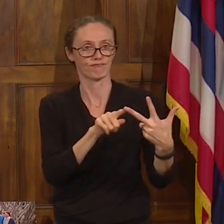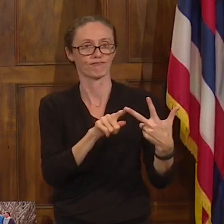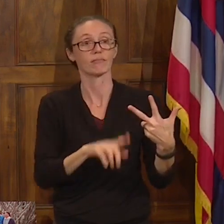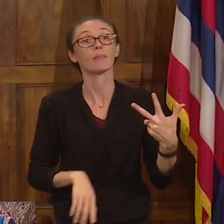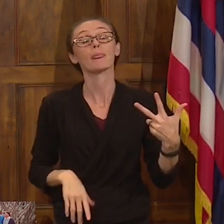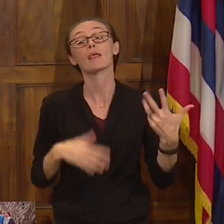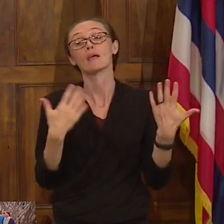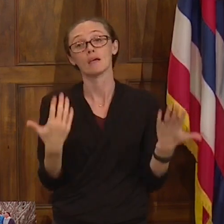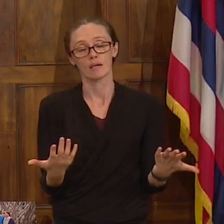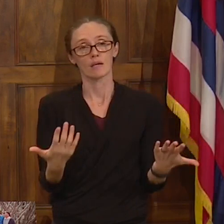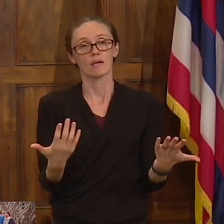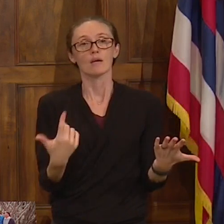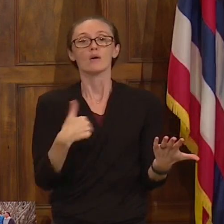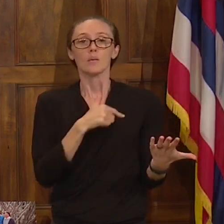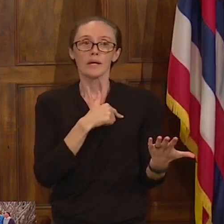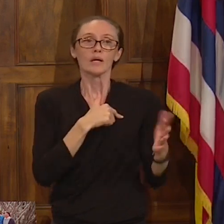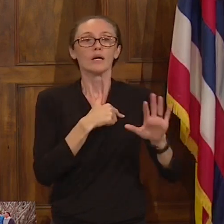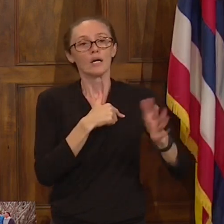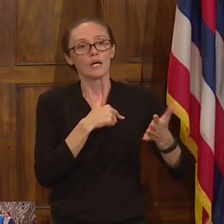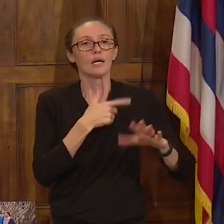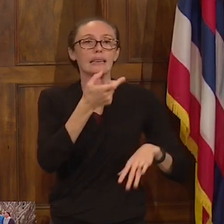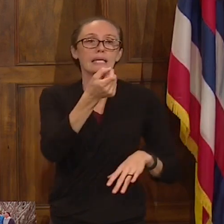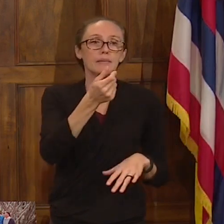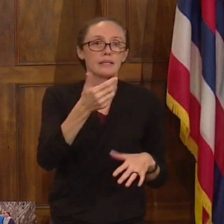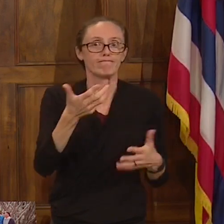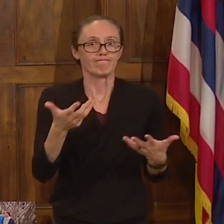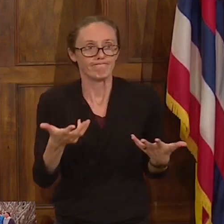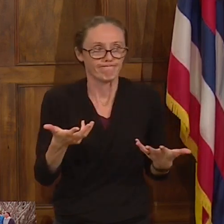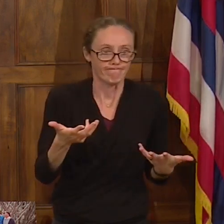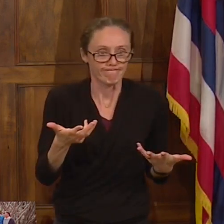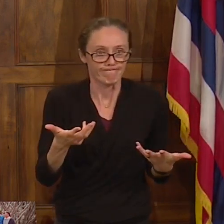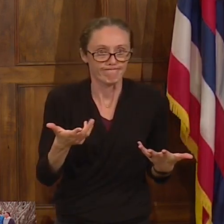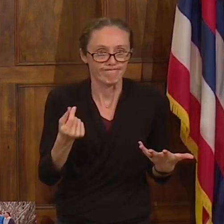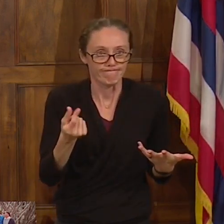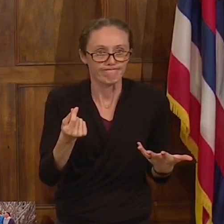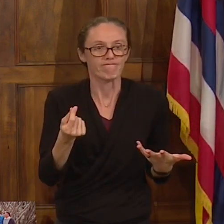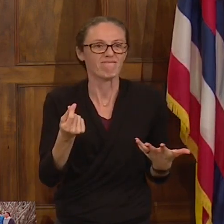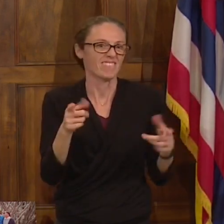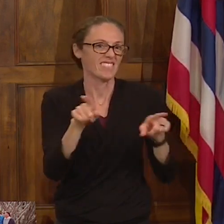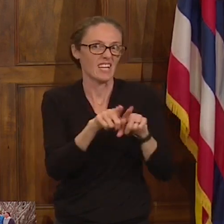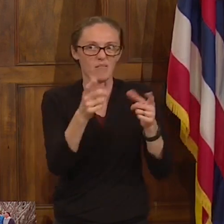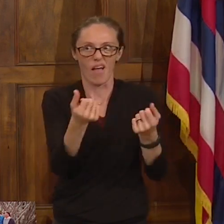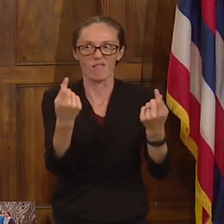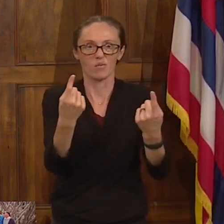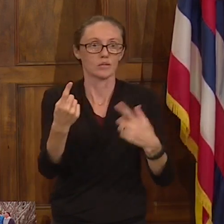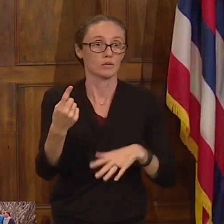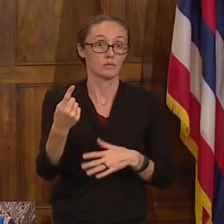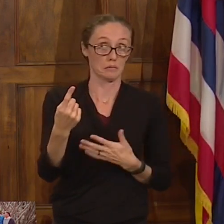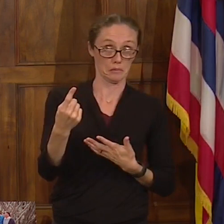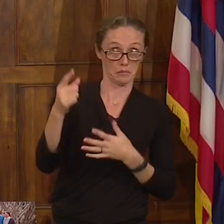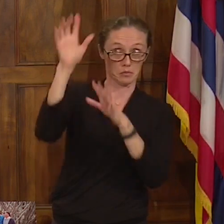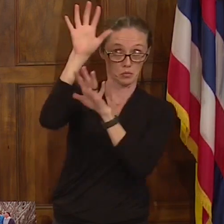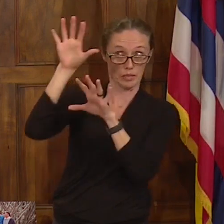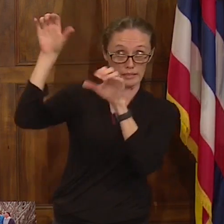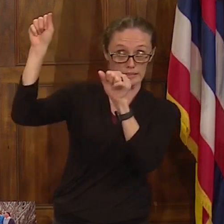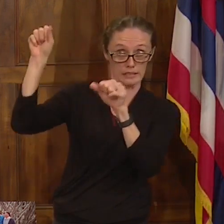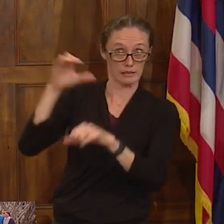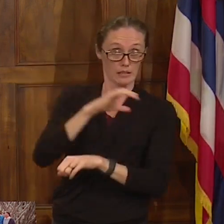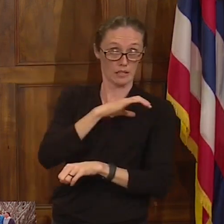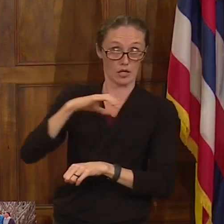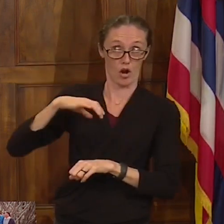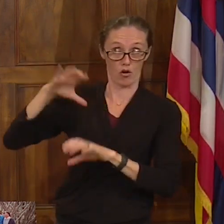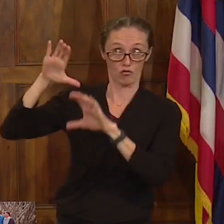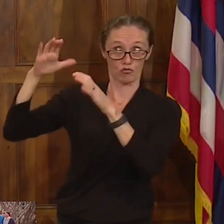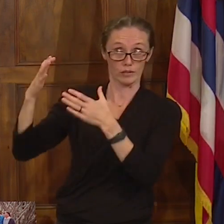Additionally, we're a little bit in limbo, as is everyone waiting to hear what the president and the Congress will